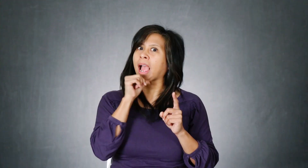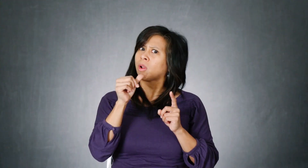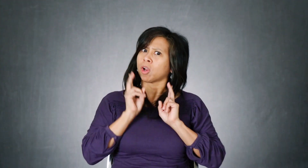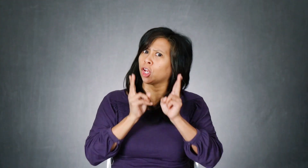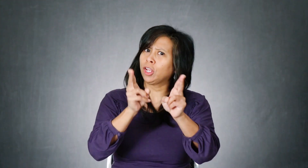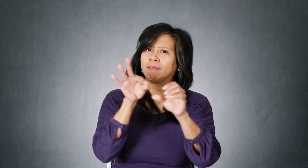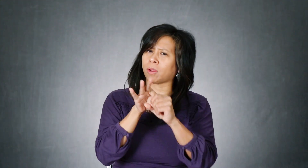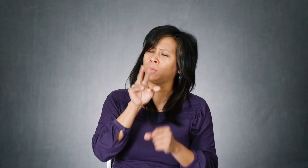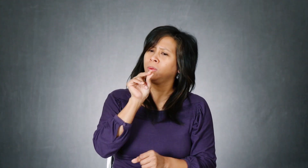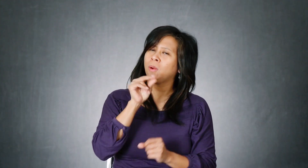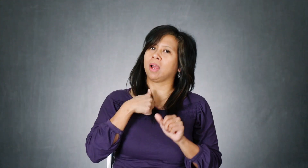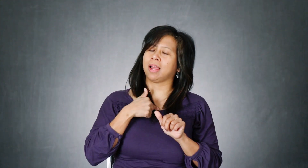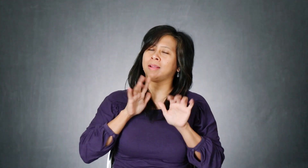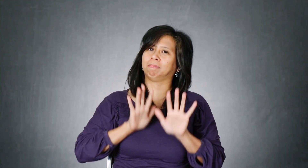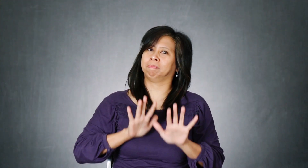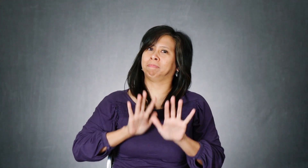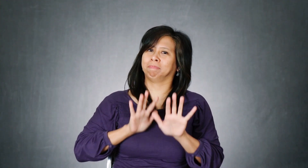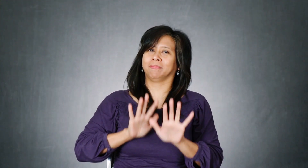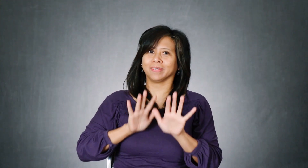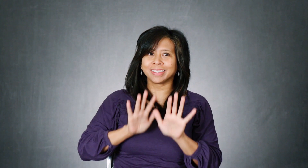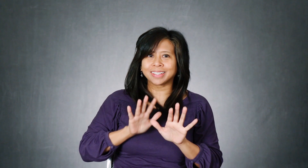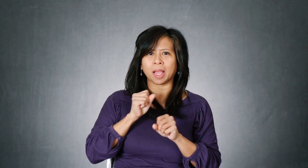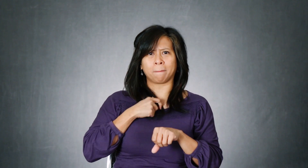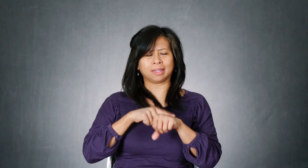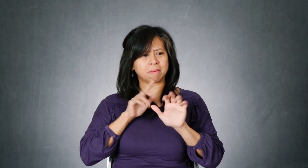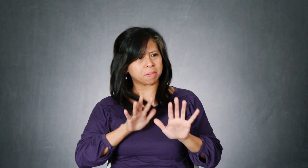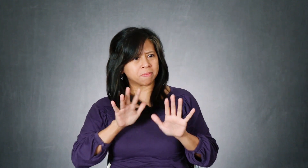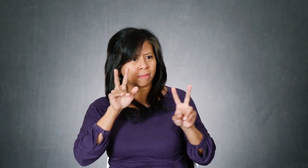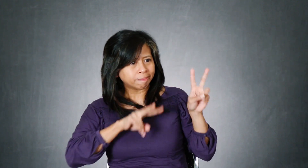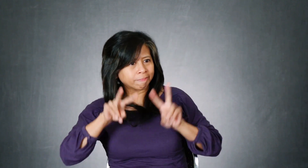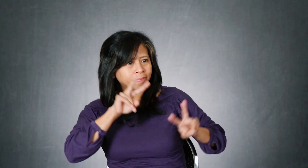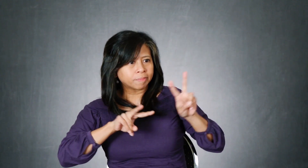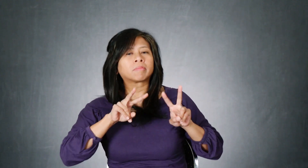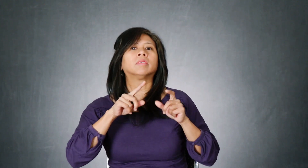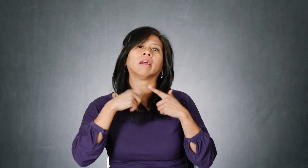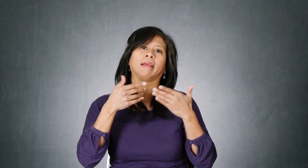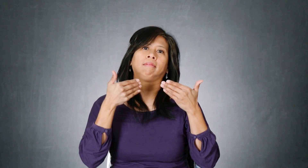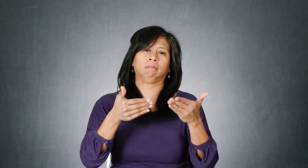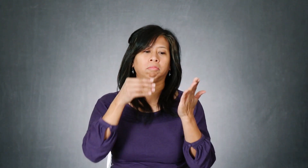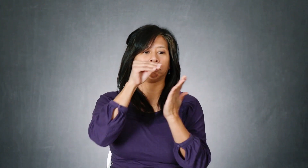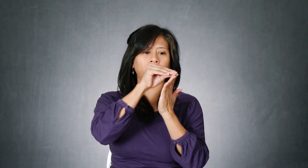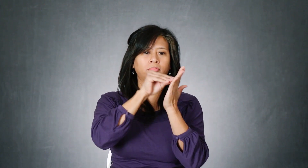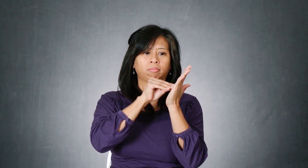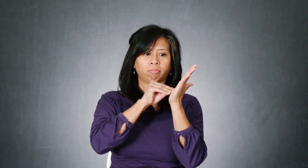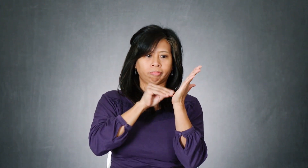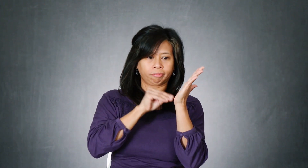I don't hurry with my vote. I do take my time before I make that decision. I look at things extensively and then I fill out my ballot.